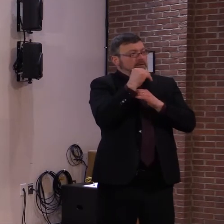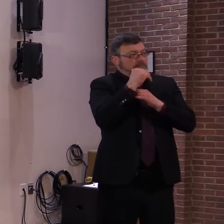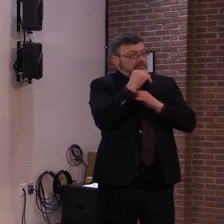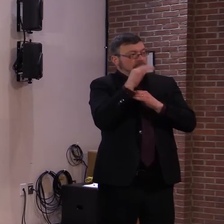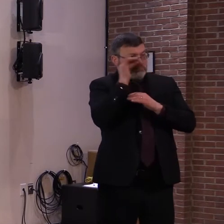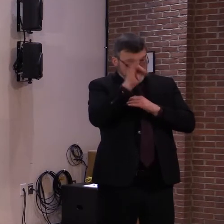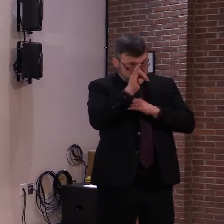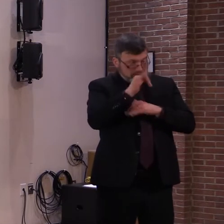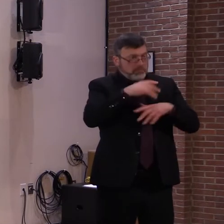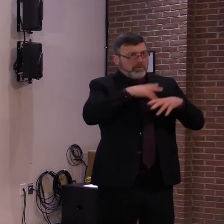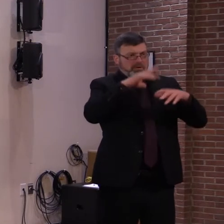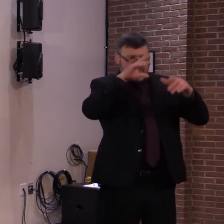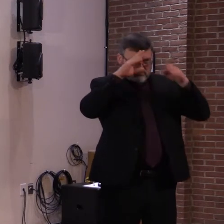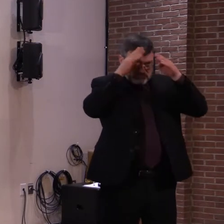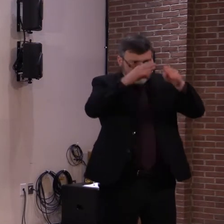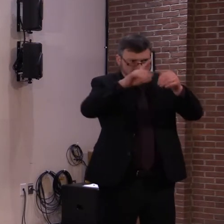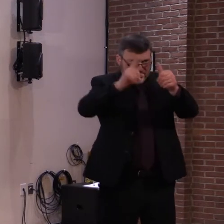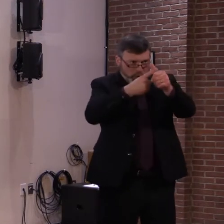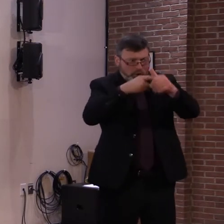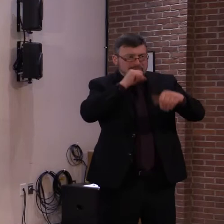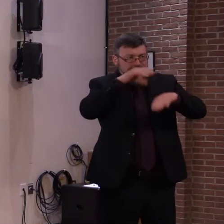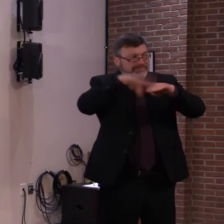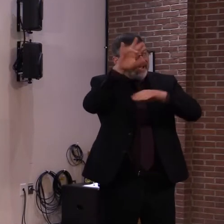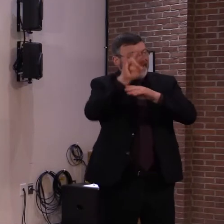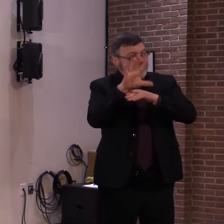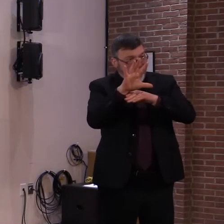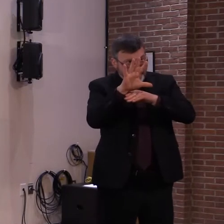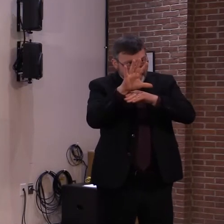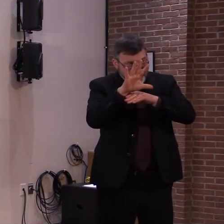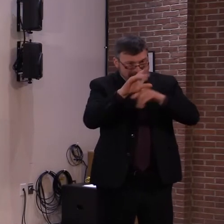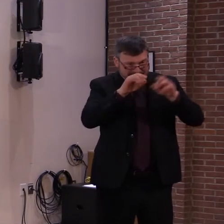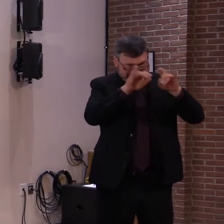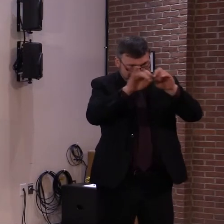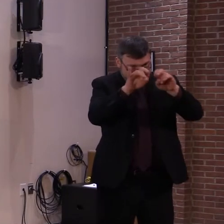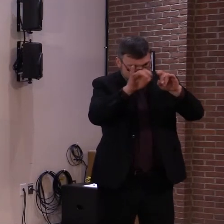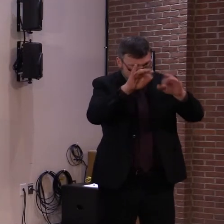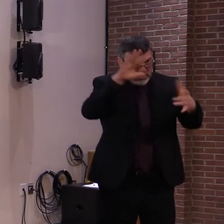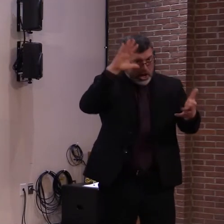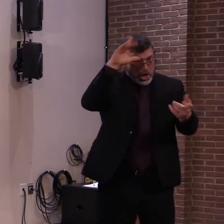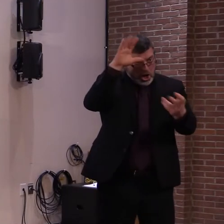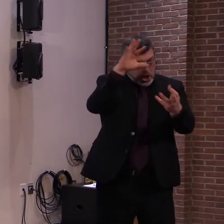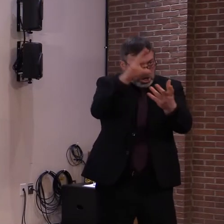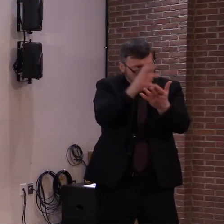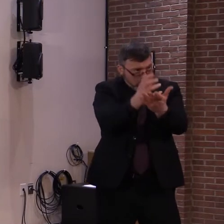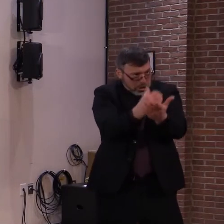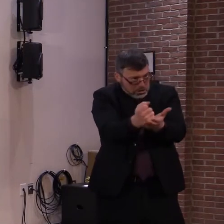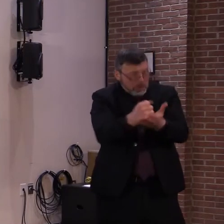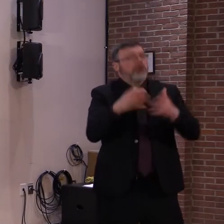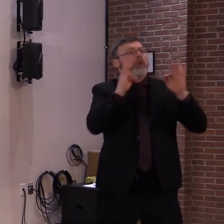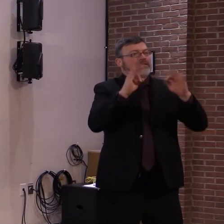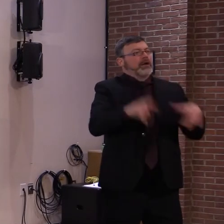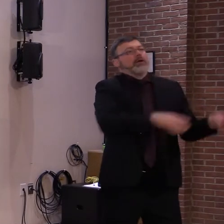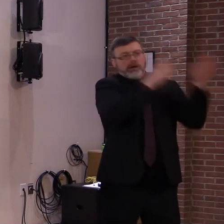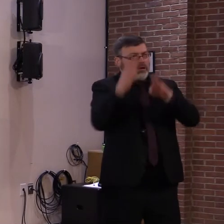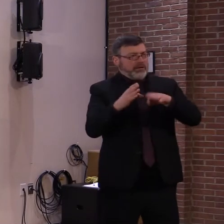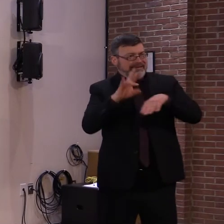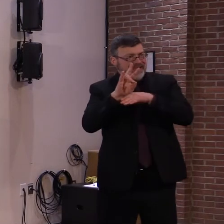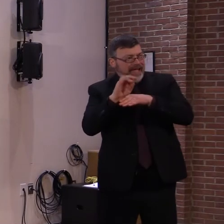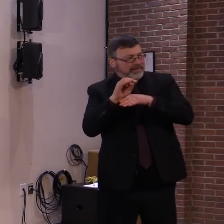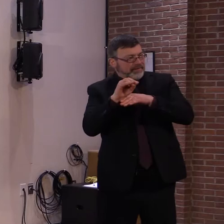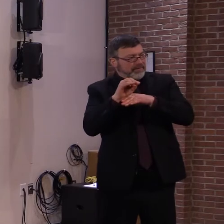on to the next group. If there is more vaccine, we will add capacity and